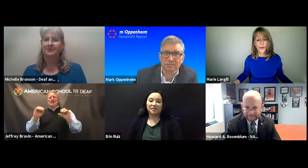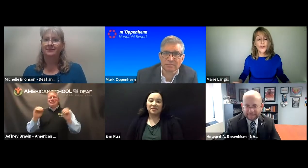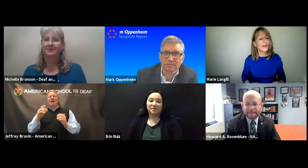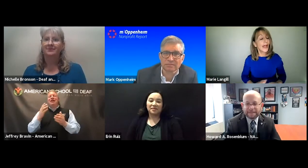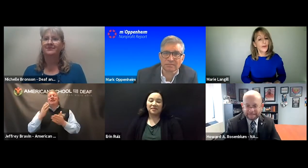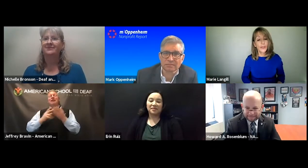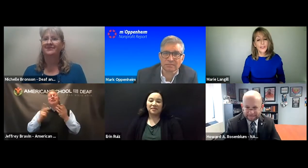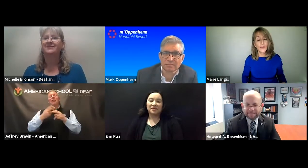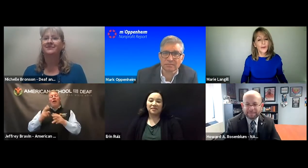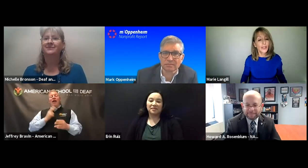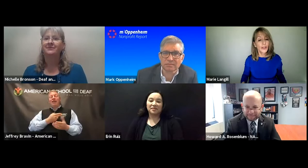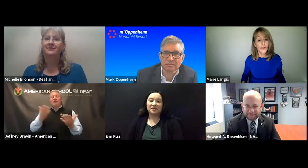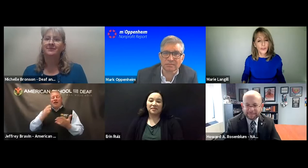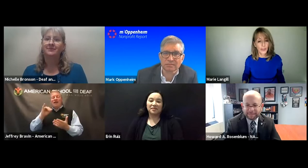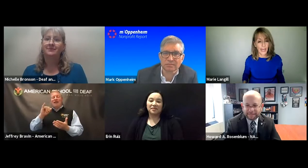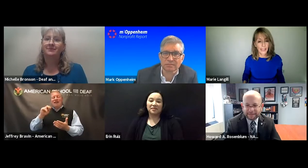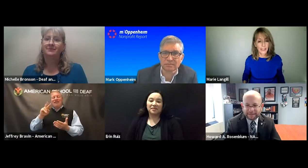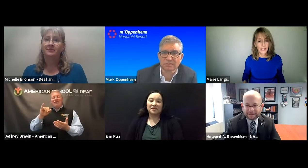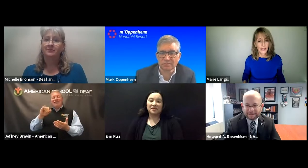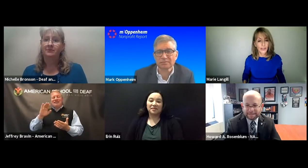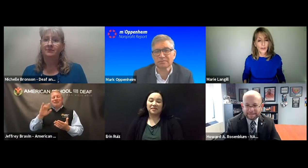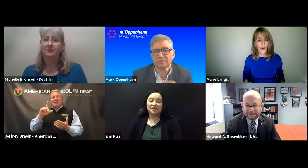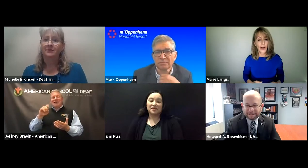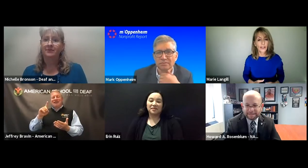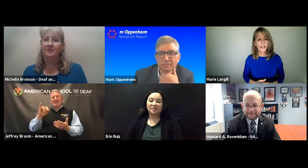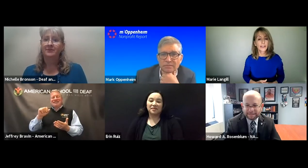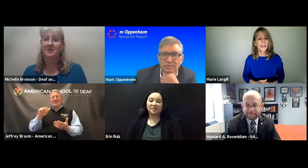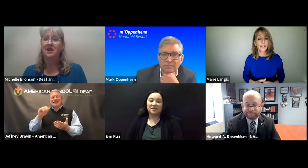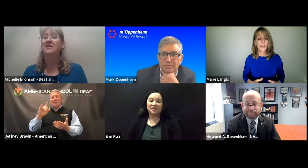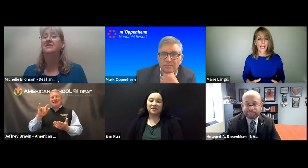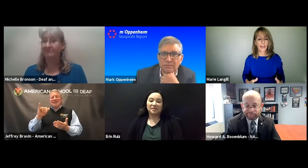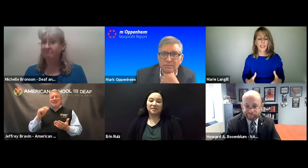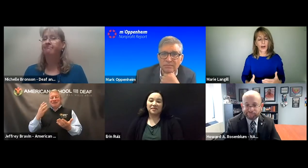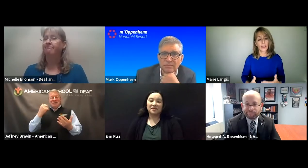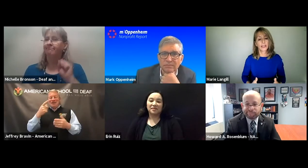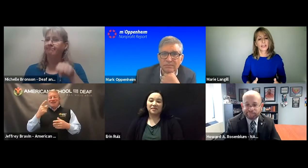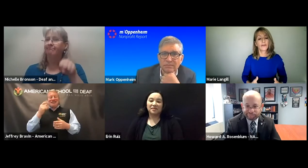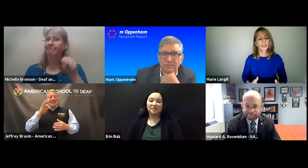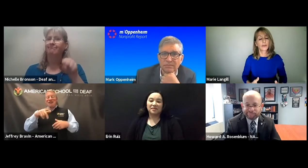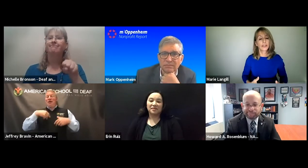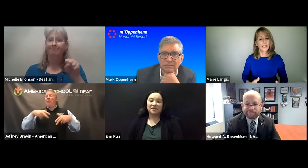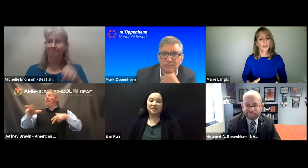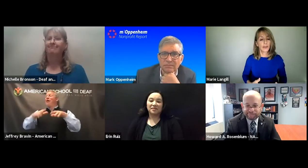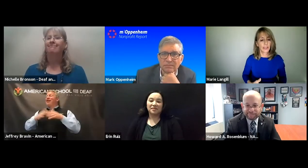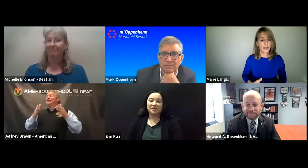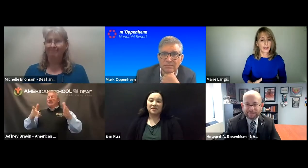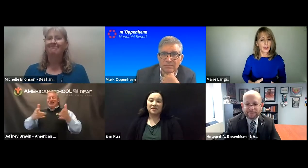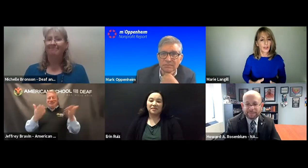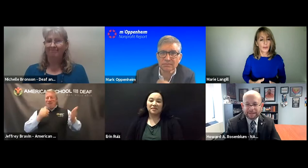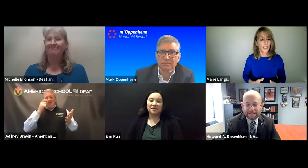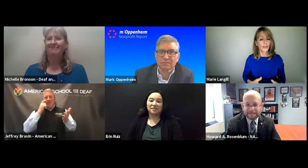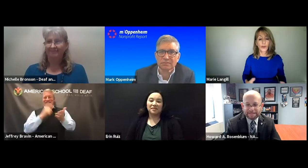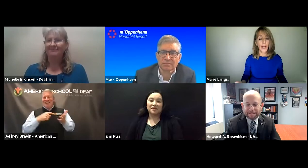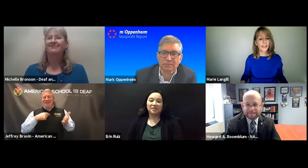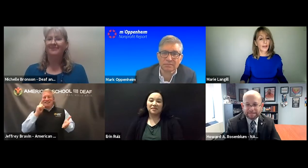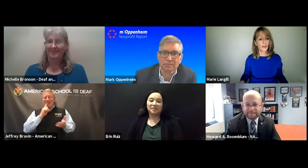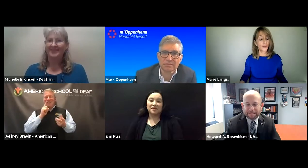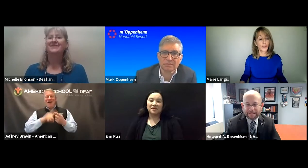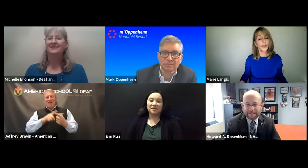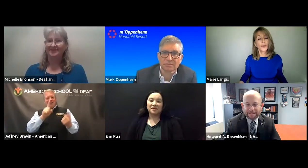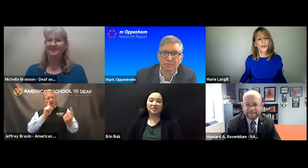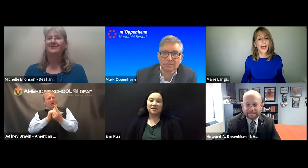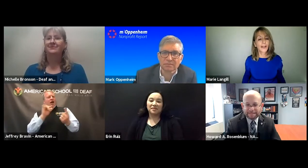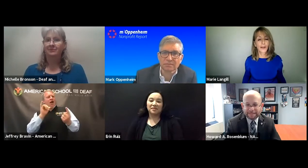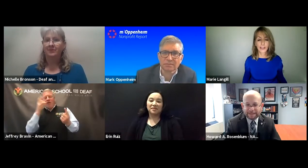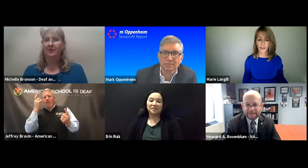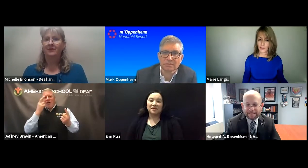you know, everyone is very individualized. You call us, sometimes they call us the invisible disability, because if you walk down the